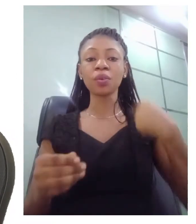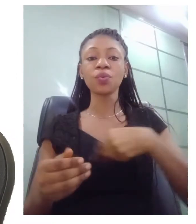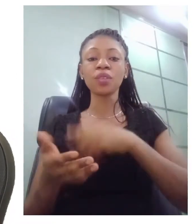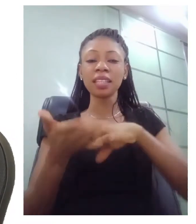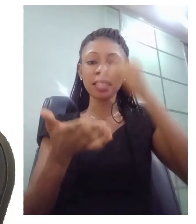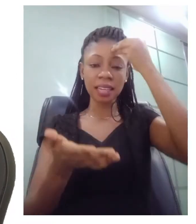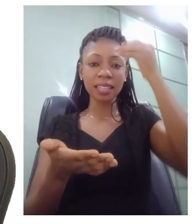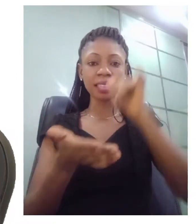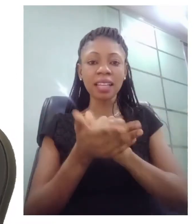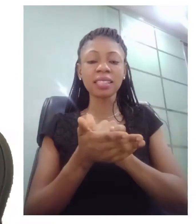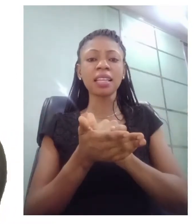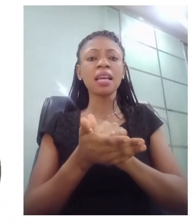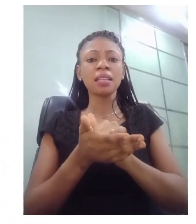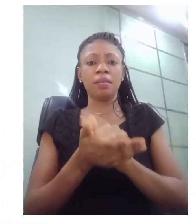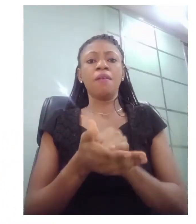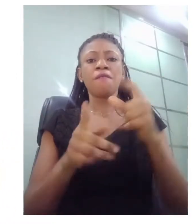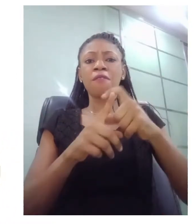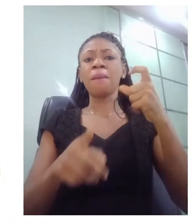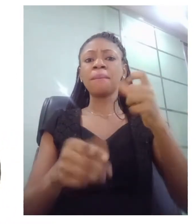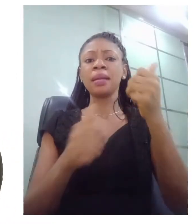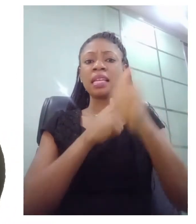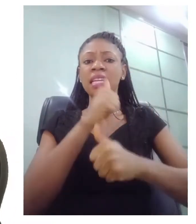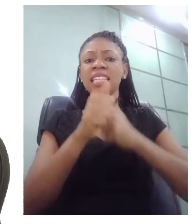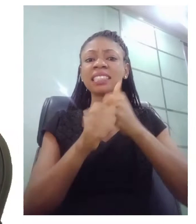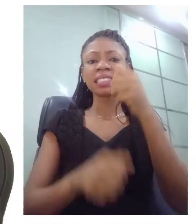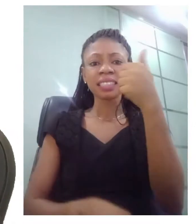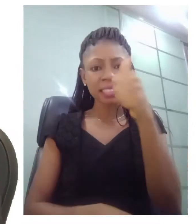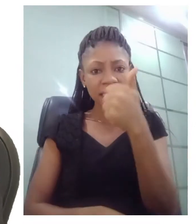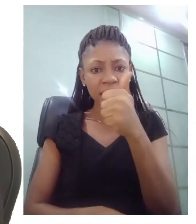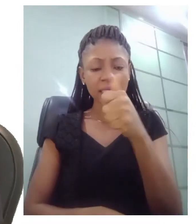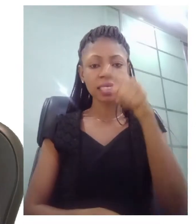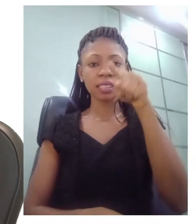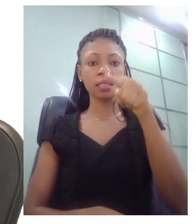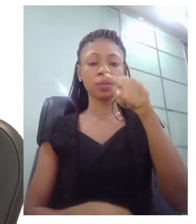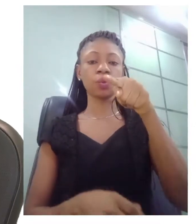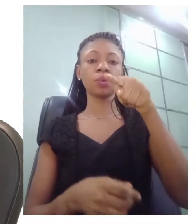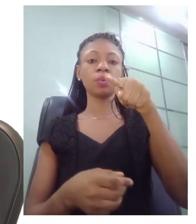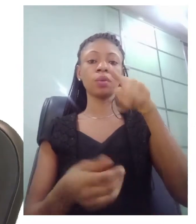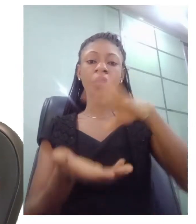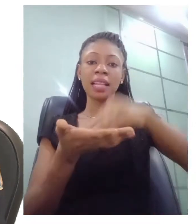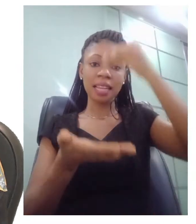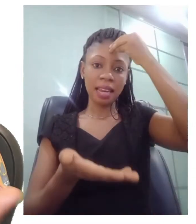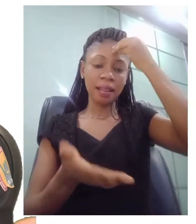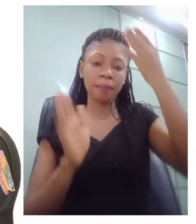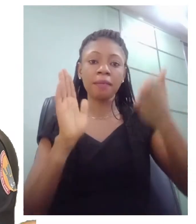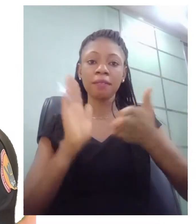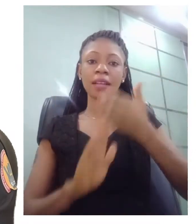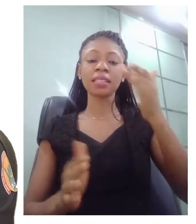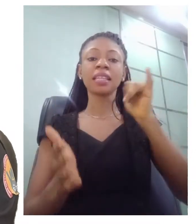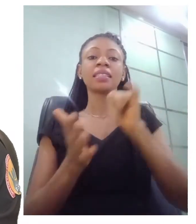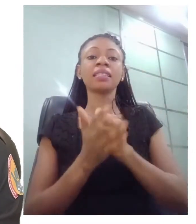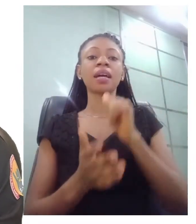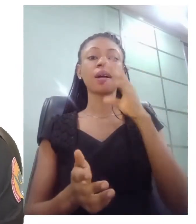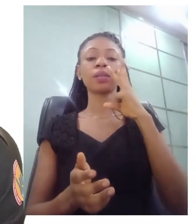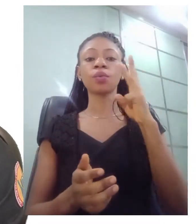And this is because there was a practical direct introduction. Although she lacks education today,